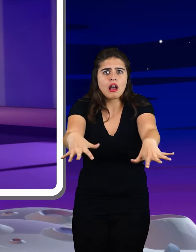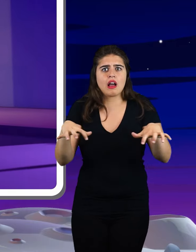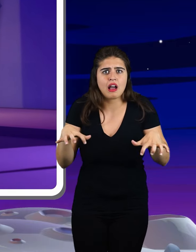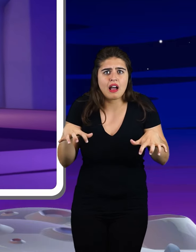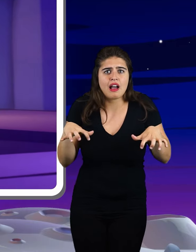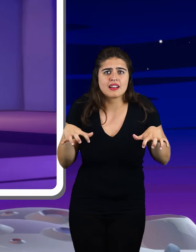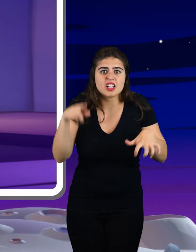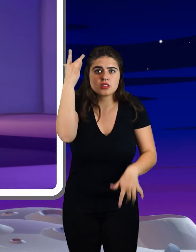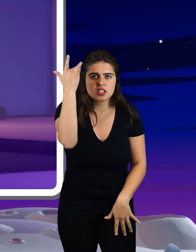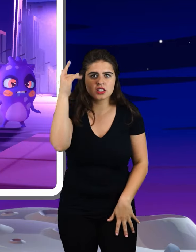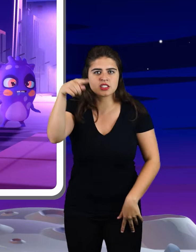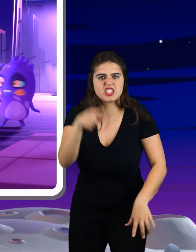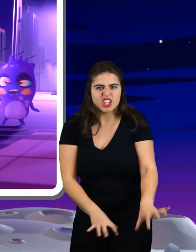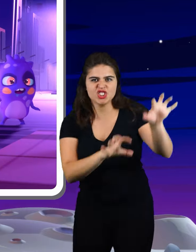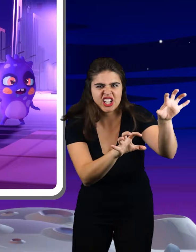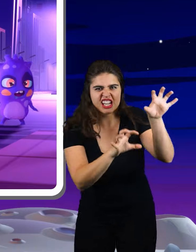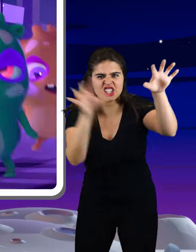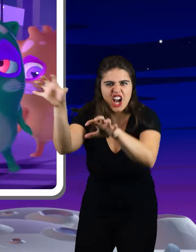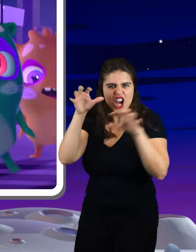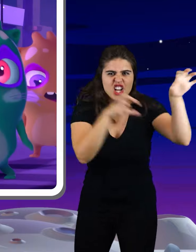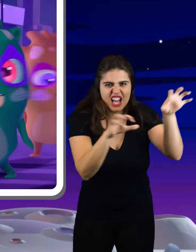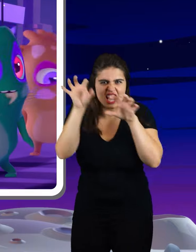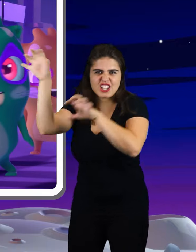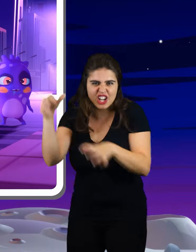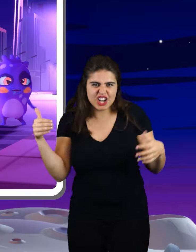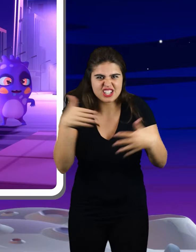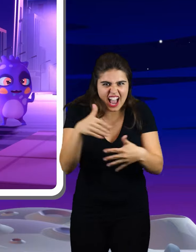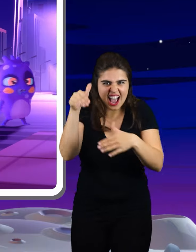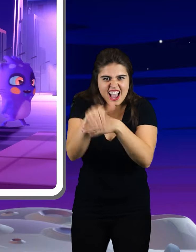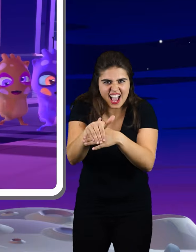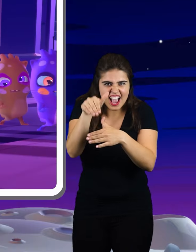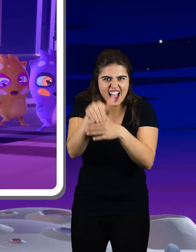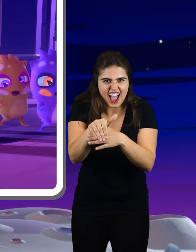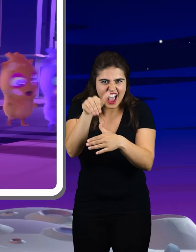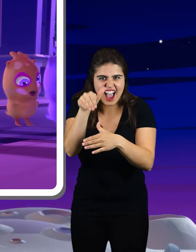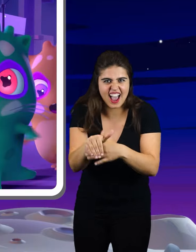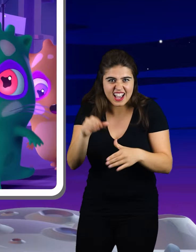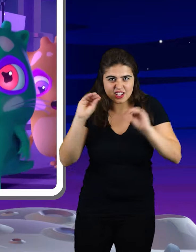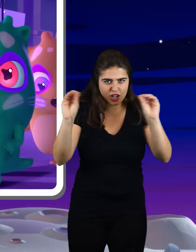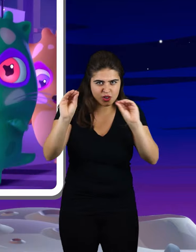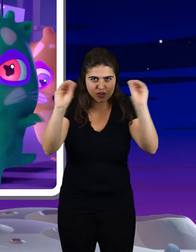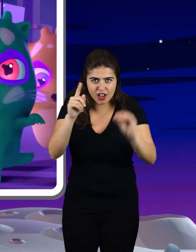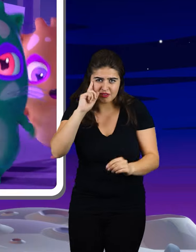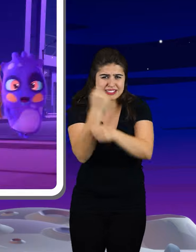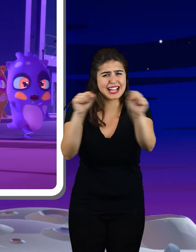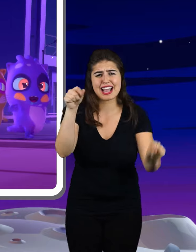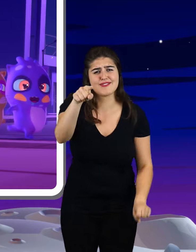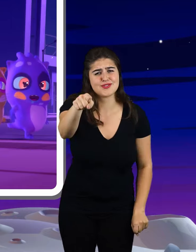Cause this is thriller, thriller night And no one's gonna save you from the